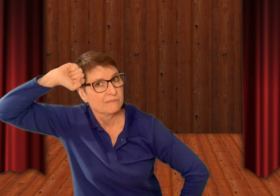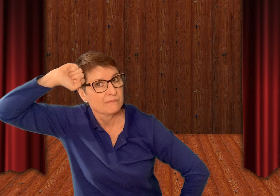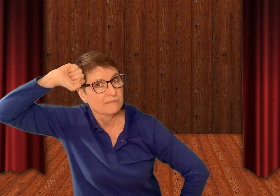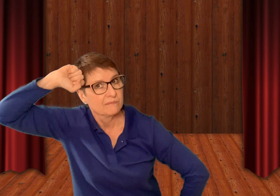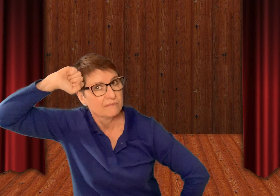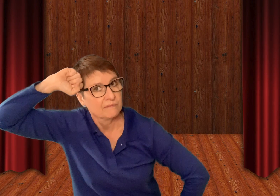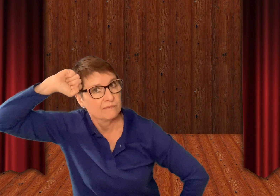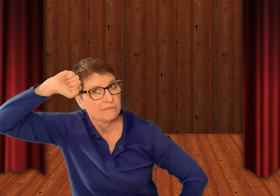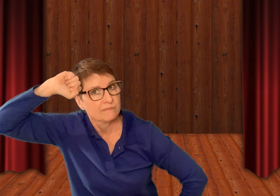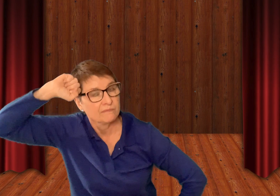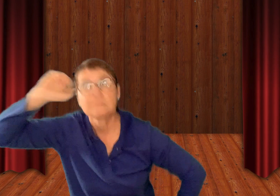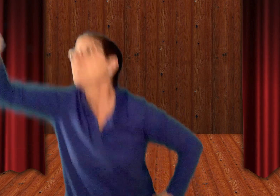High.